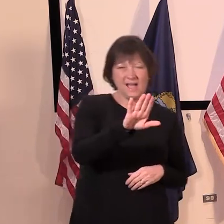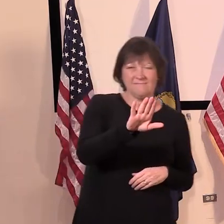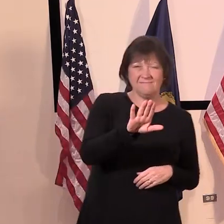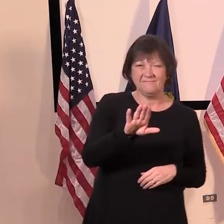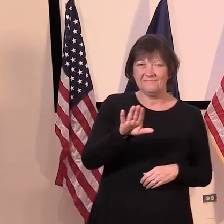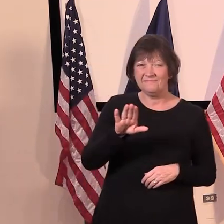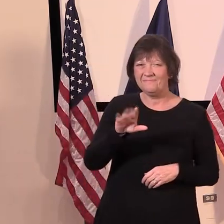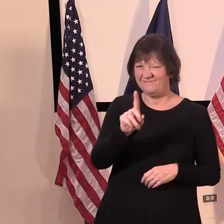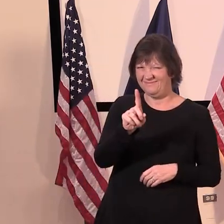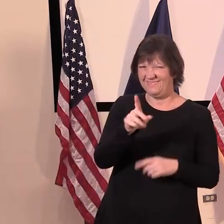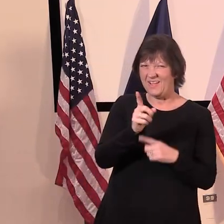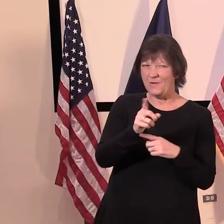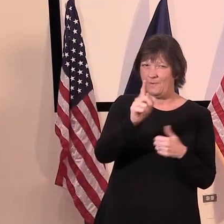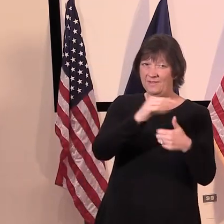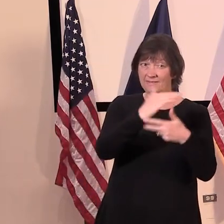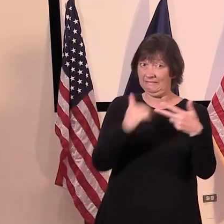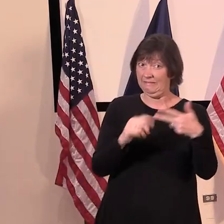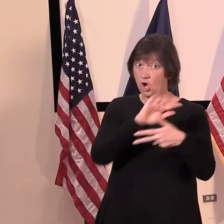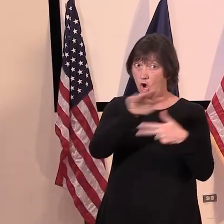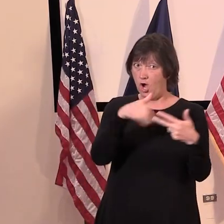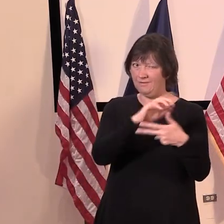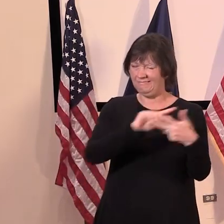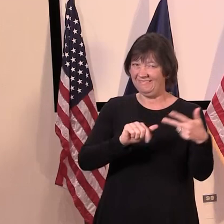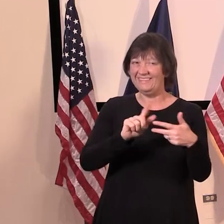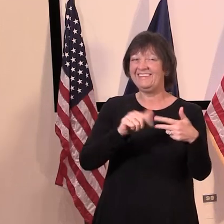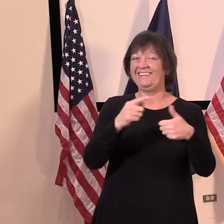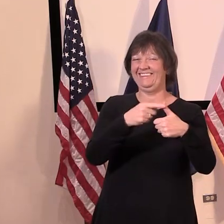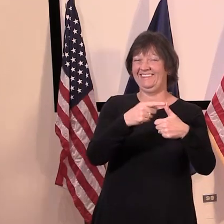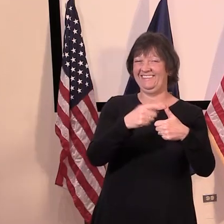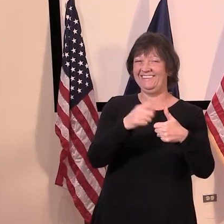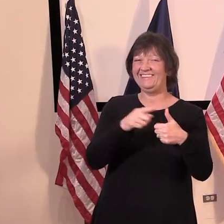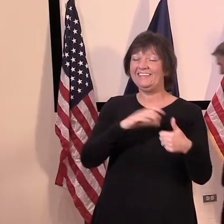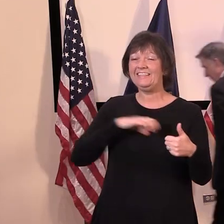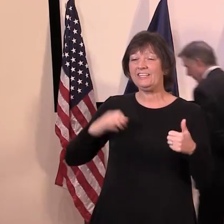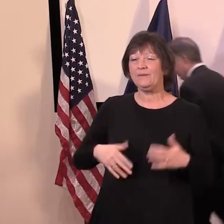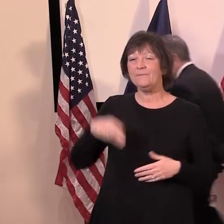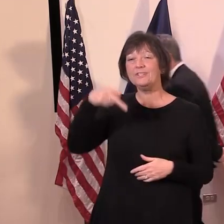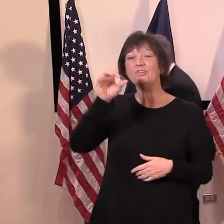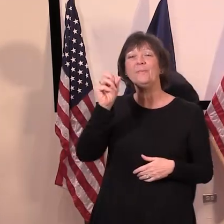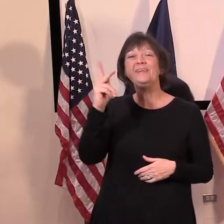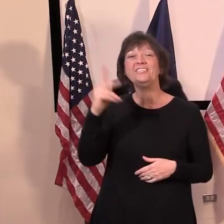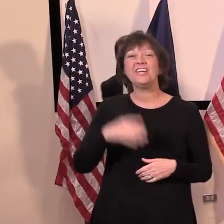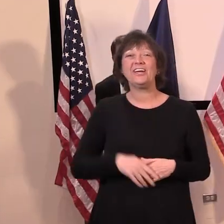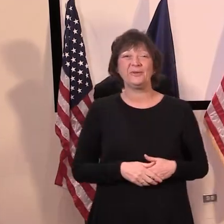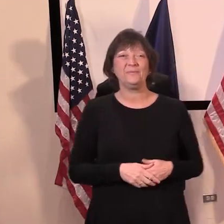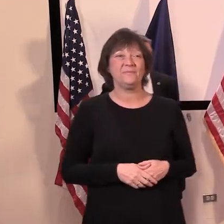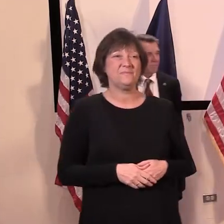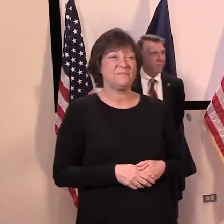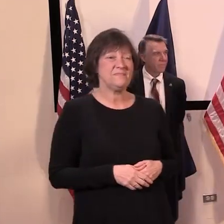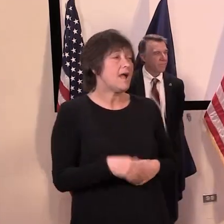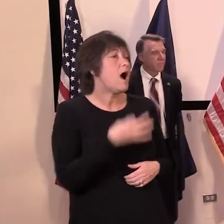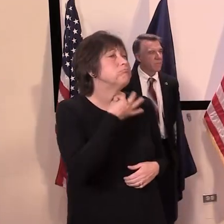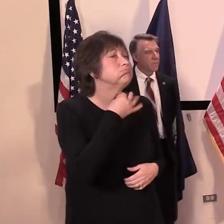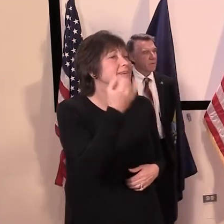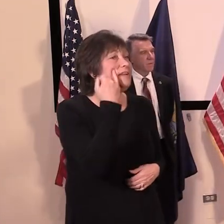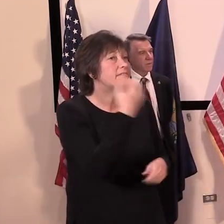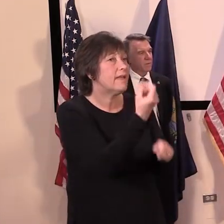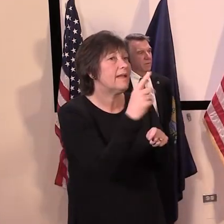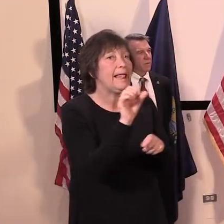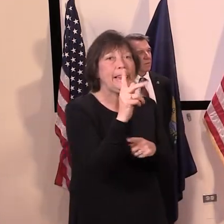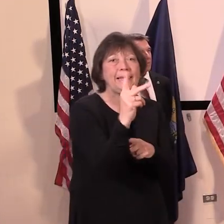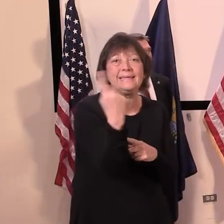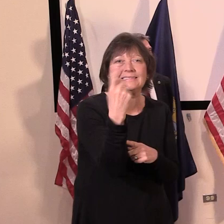Let just take one at a time, maybe Mr. P. check. Okay, sure. I mean, that's just, you know, send us a link or whatever question.